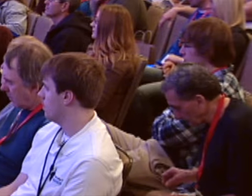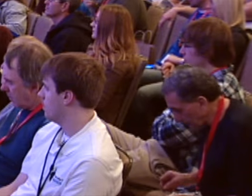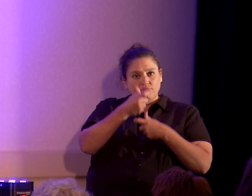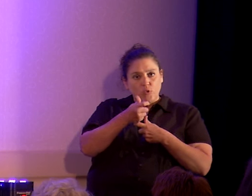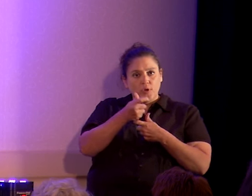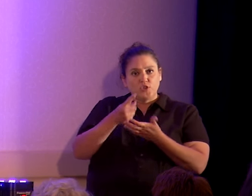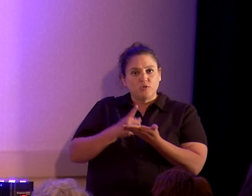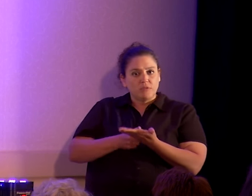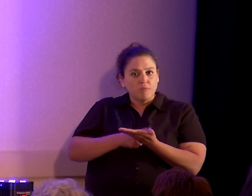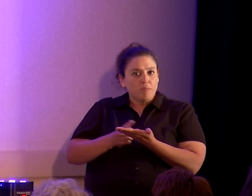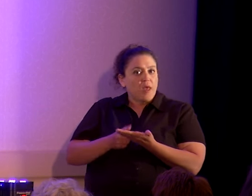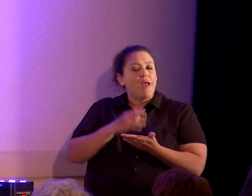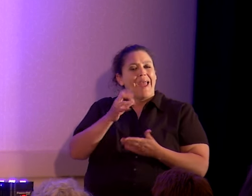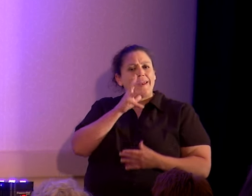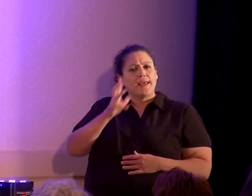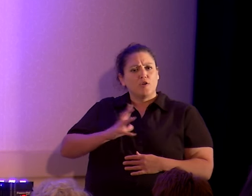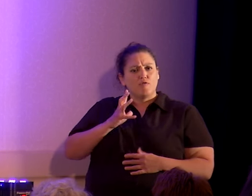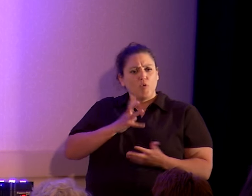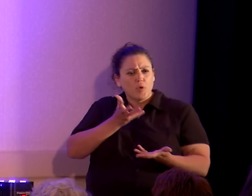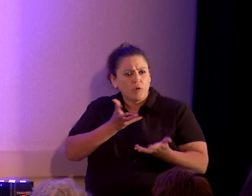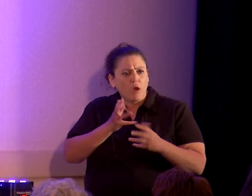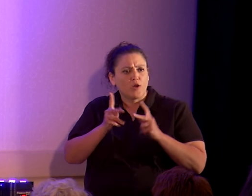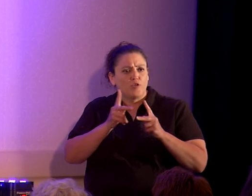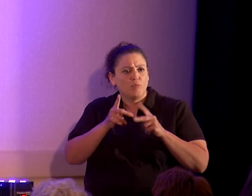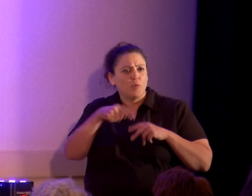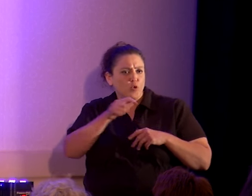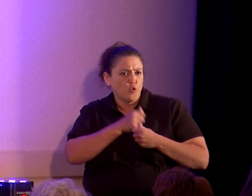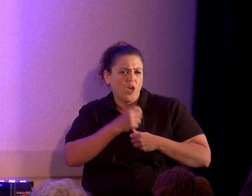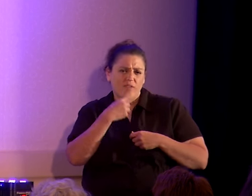talking to the people you love about why they're wrong.